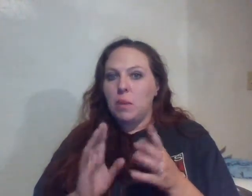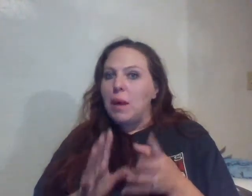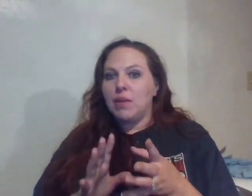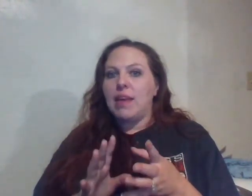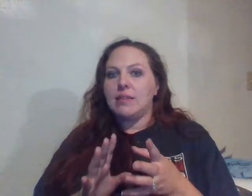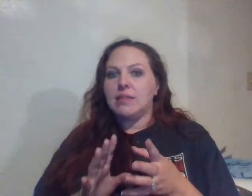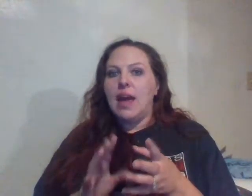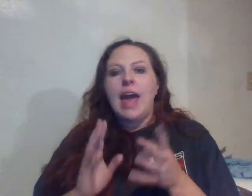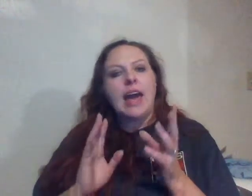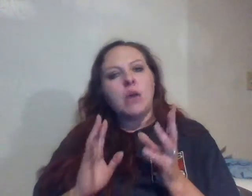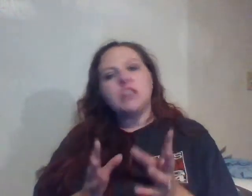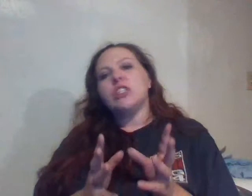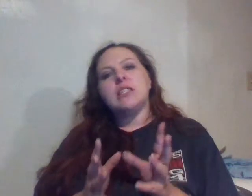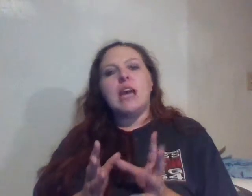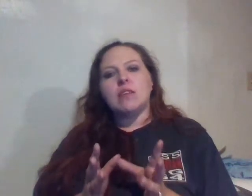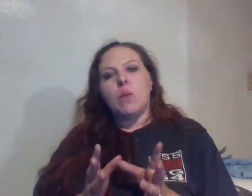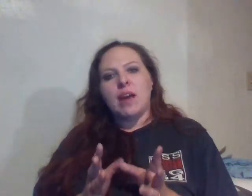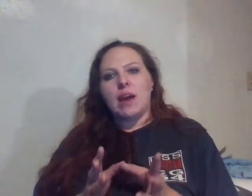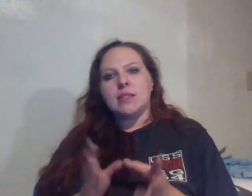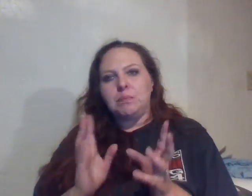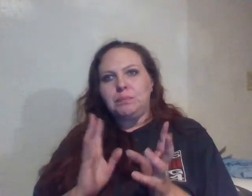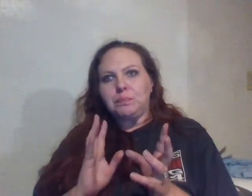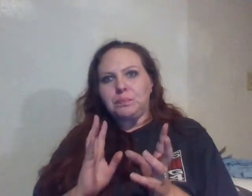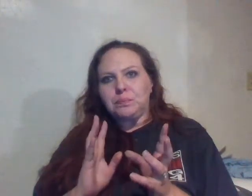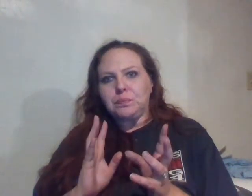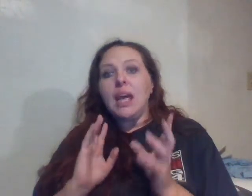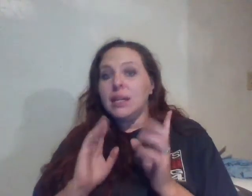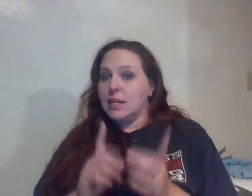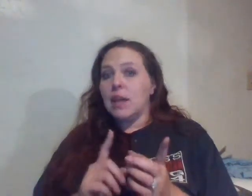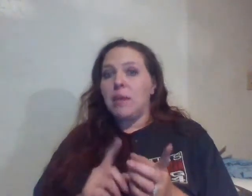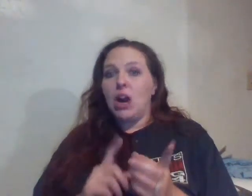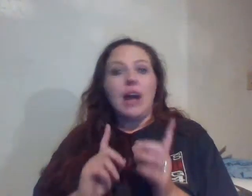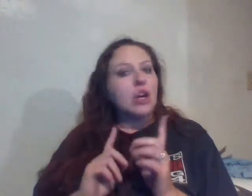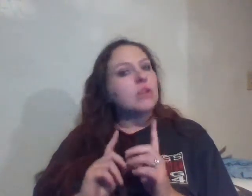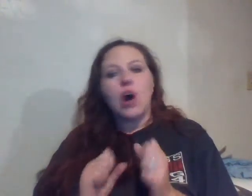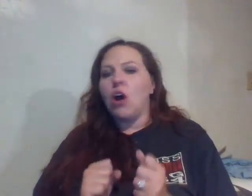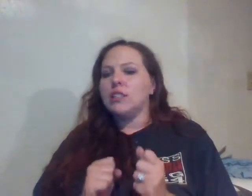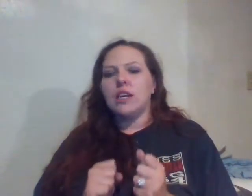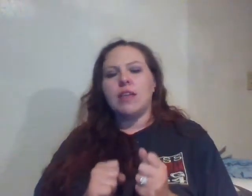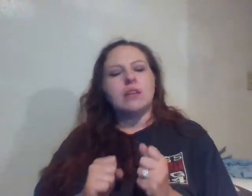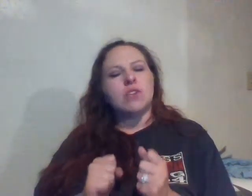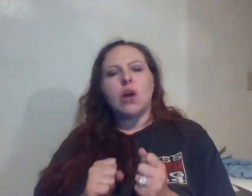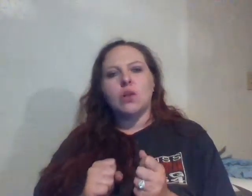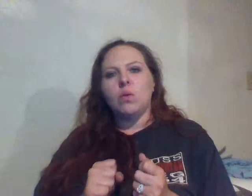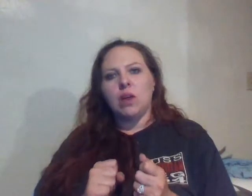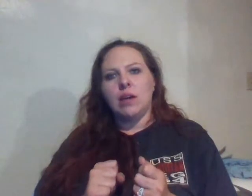Remember that. And I want you to take this away, guys. It does get better. I know it's hard to hear that and it's hard to hold on.